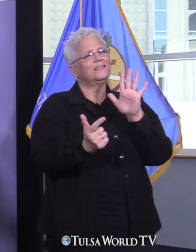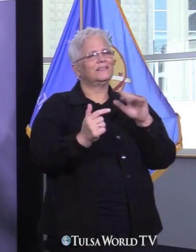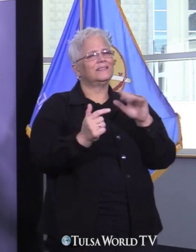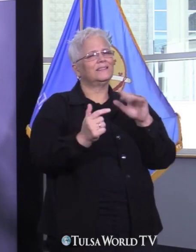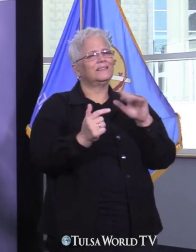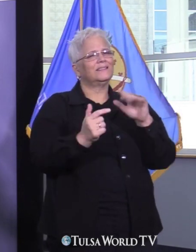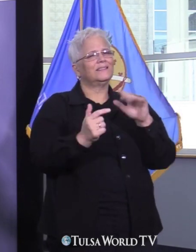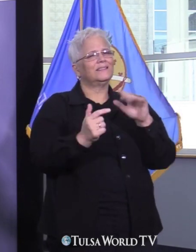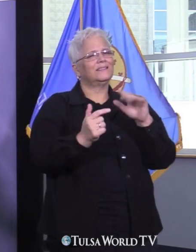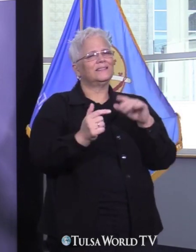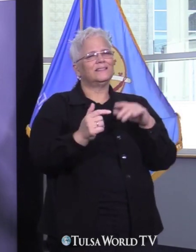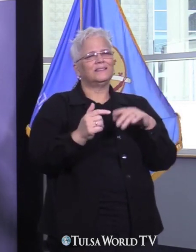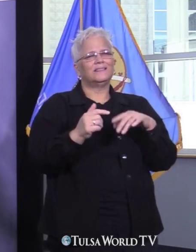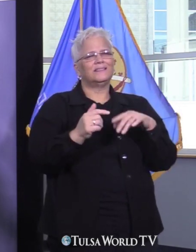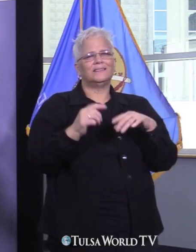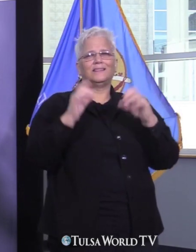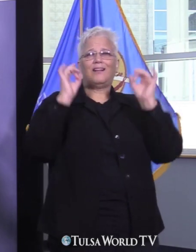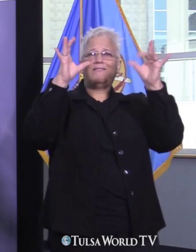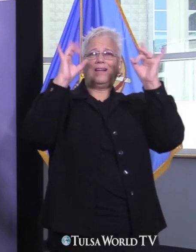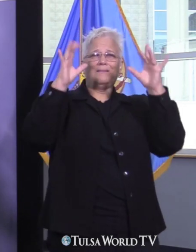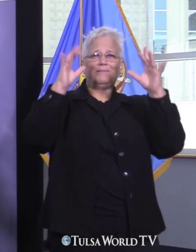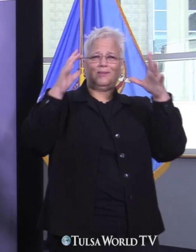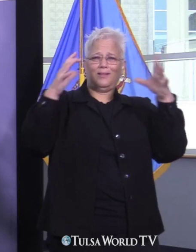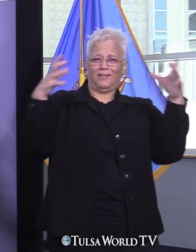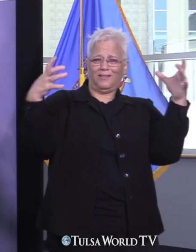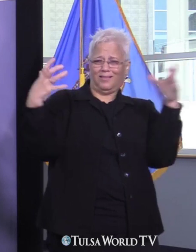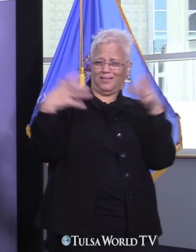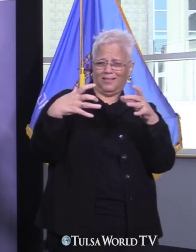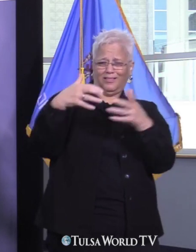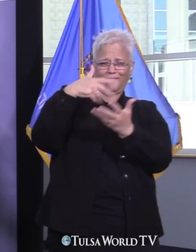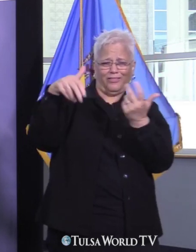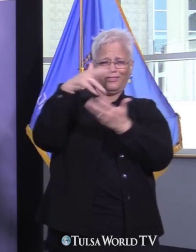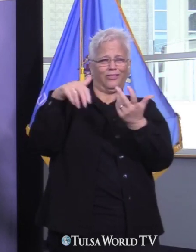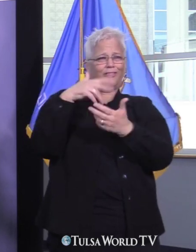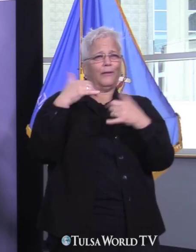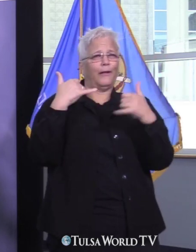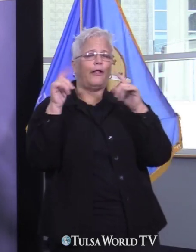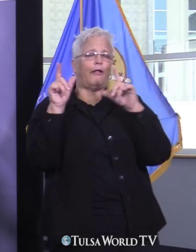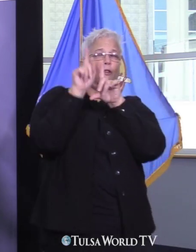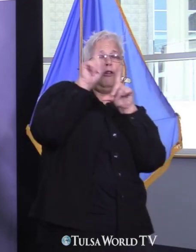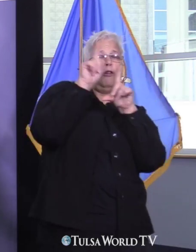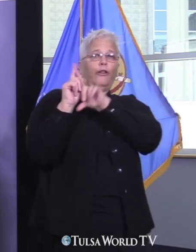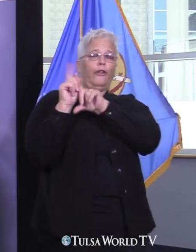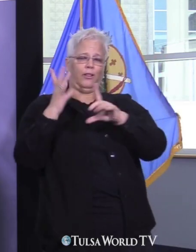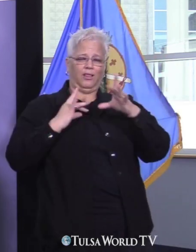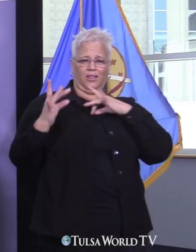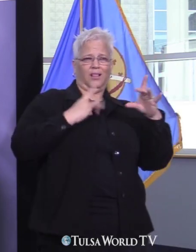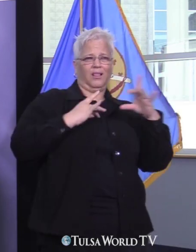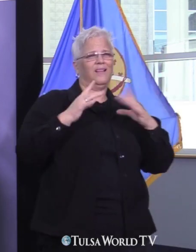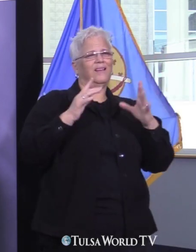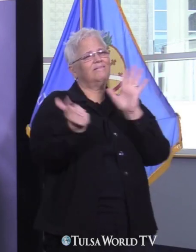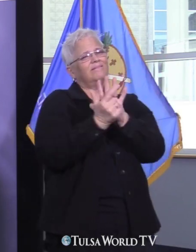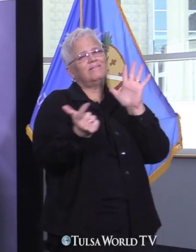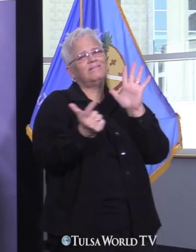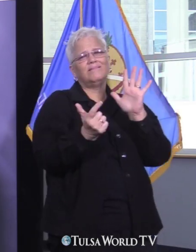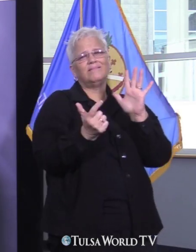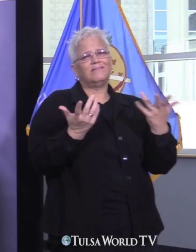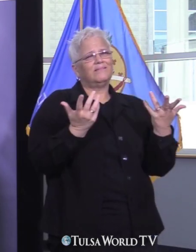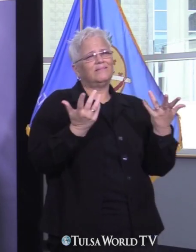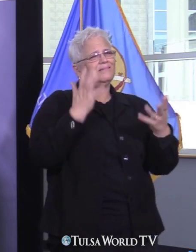that we're trying to avoid. And so starting today we are closing all city of Tulsa